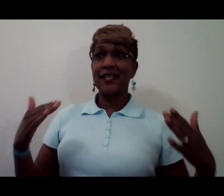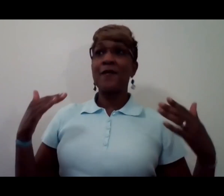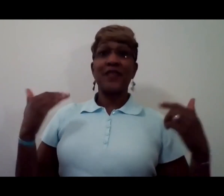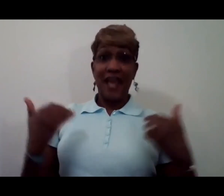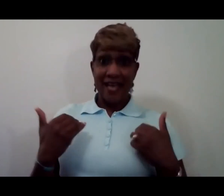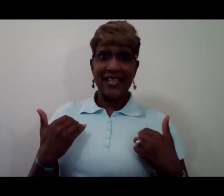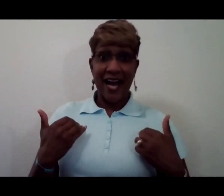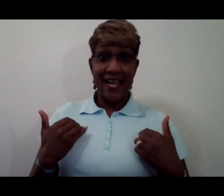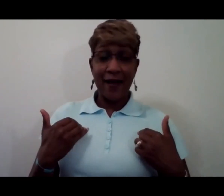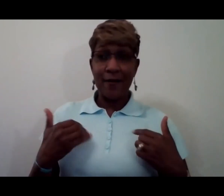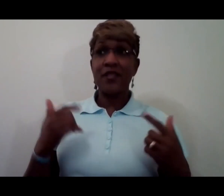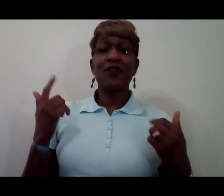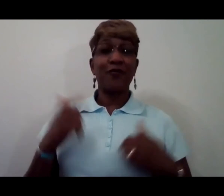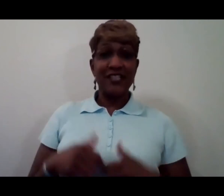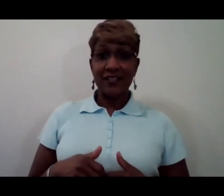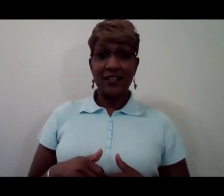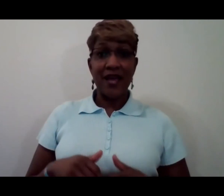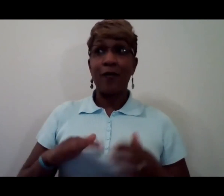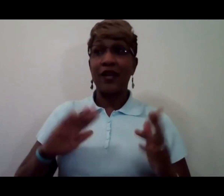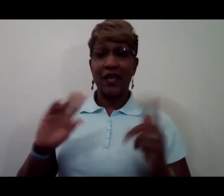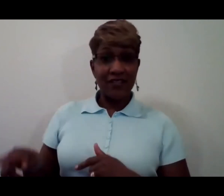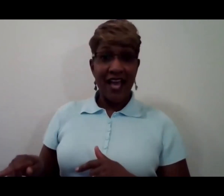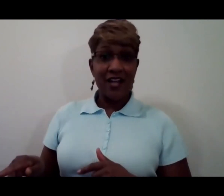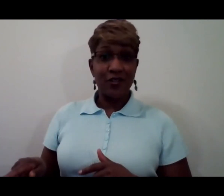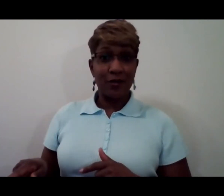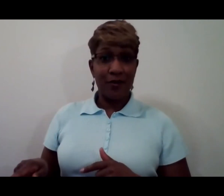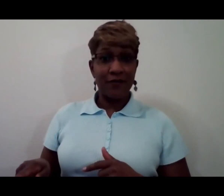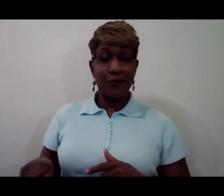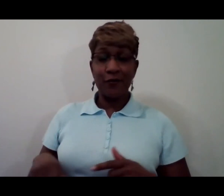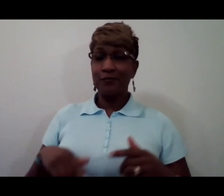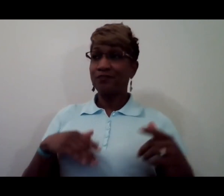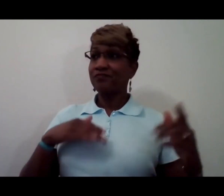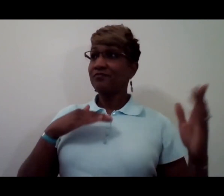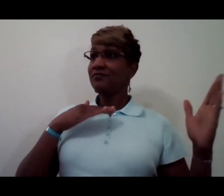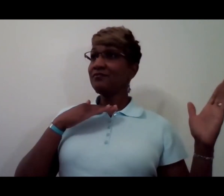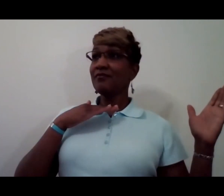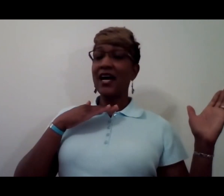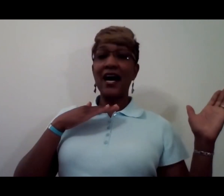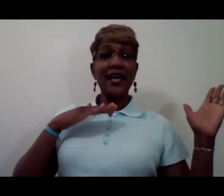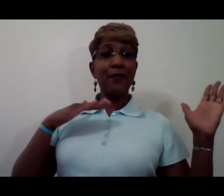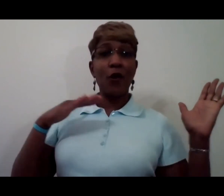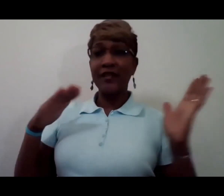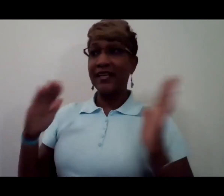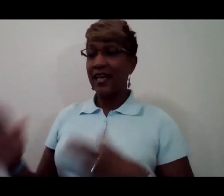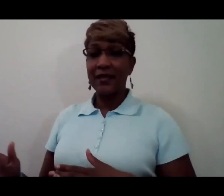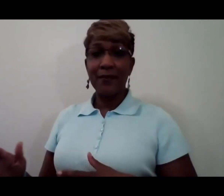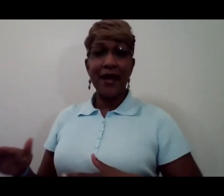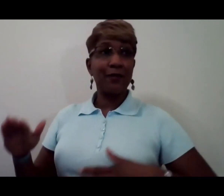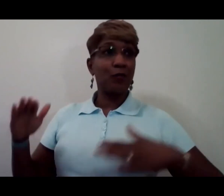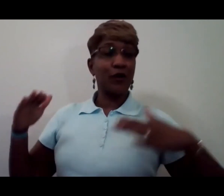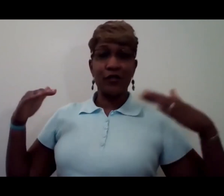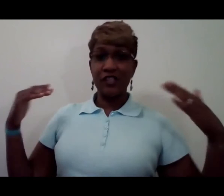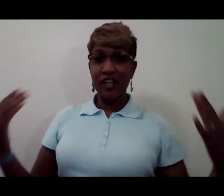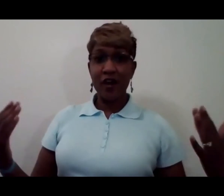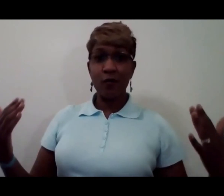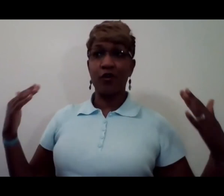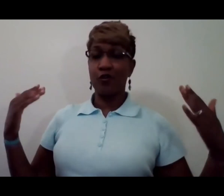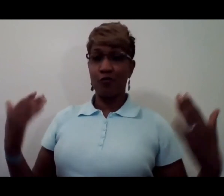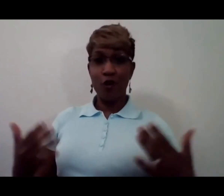as I am reach out to me I would love to add you to the private group I am holding nothing back and we're going to share we're going to grow